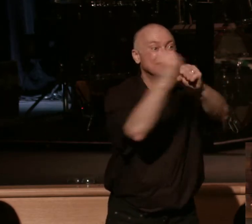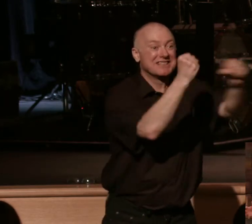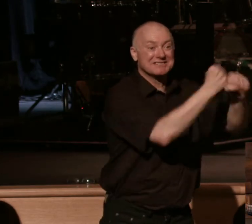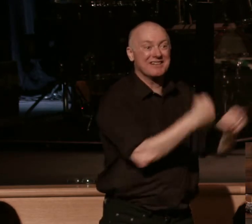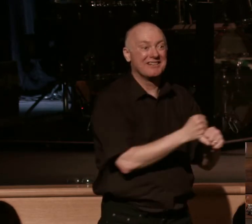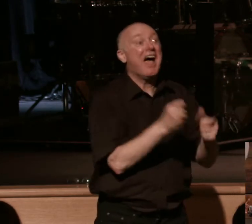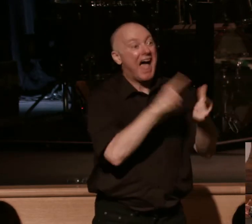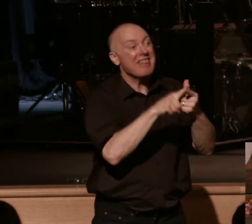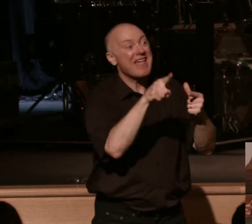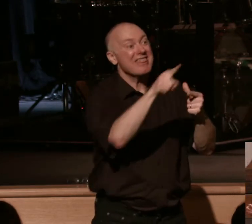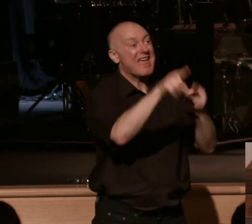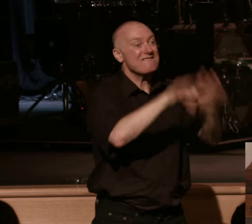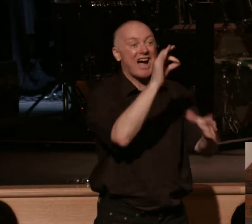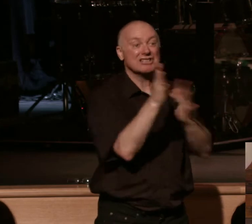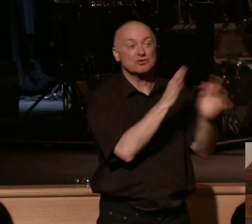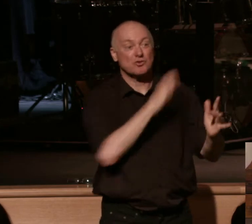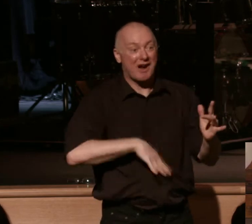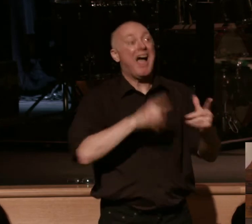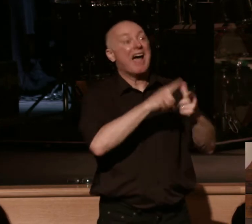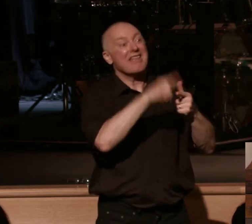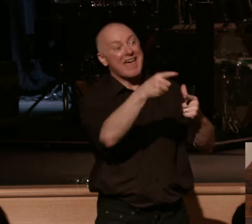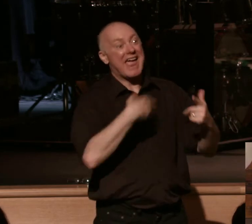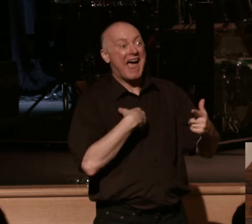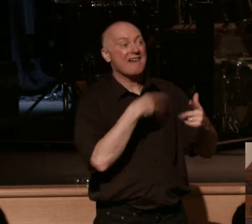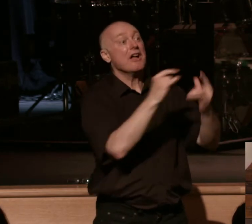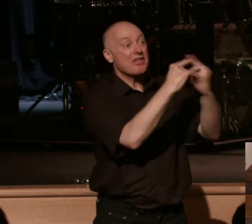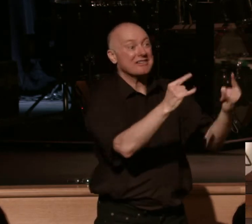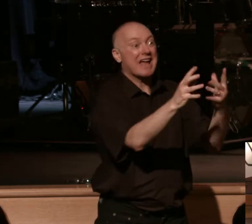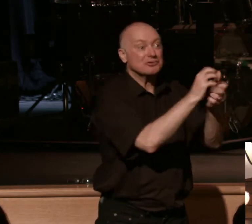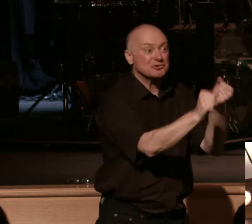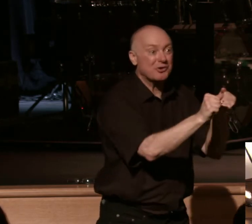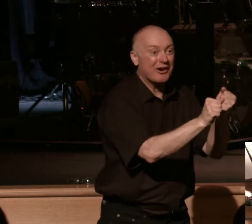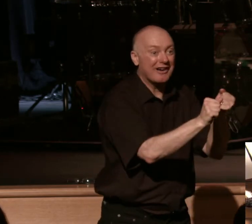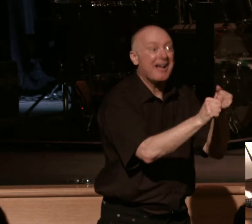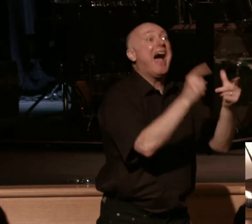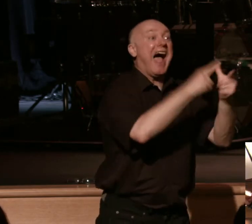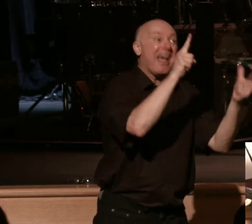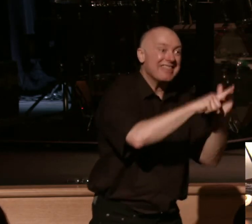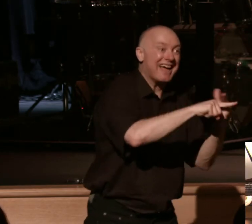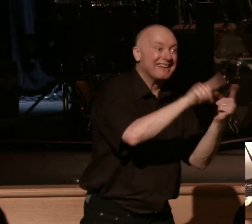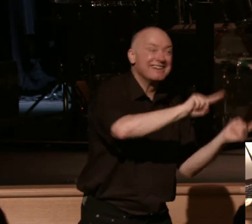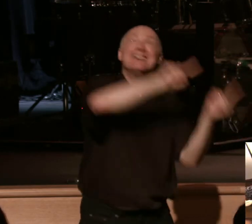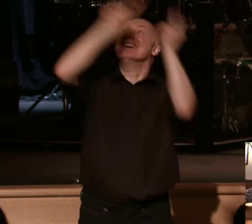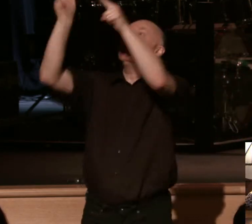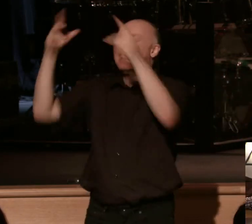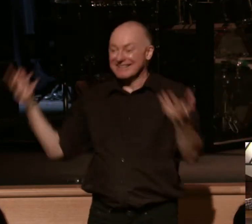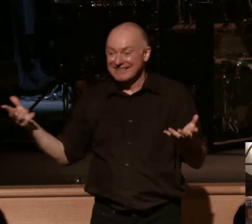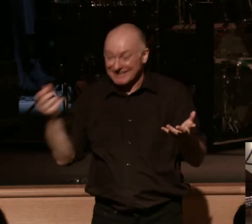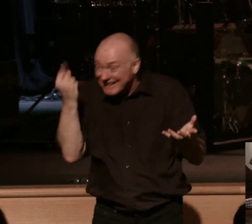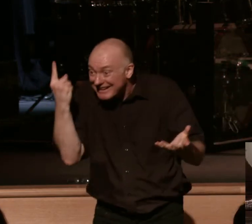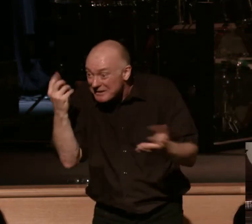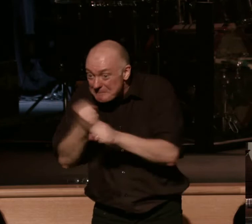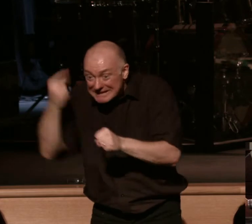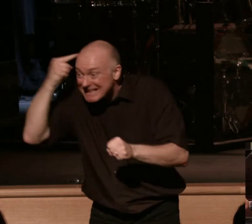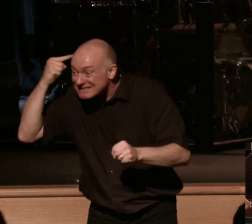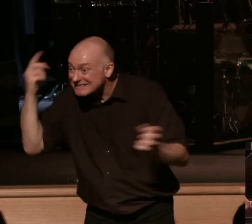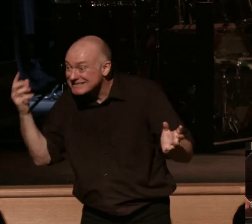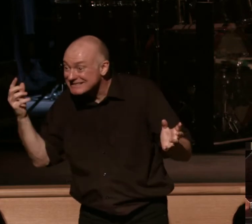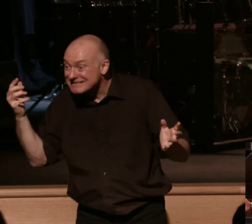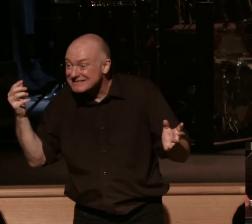can find Jesus Christ and then they can have their tents destroyed but then open up life in Jesus Christ in their house in the heavens. Am I making myself clear? Is this